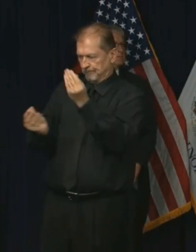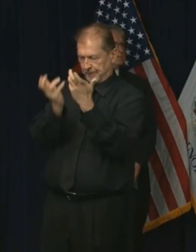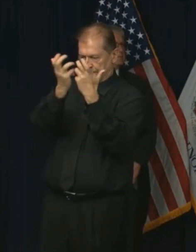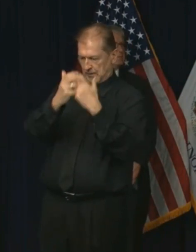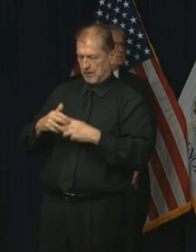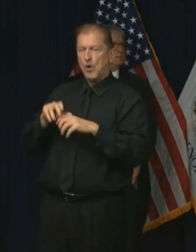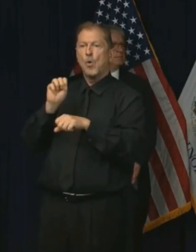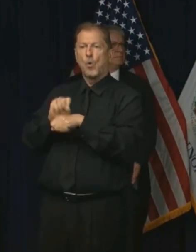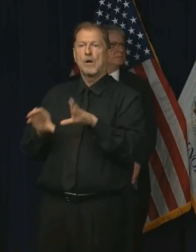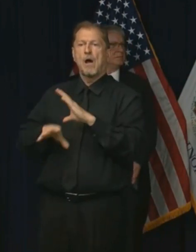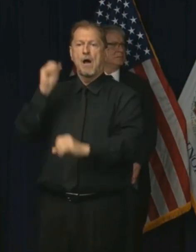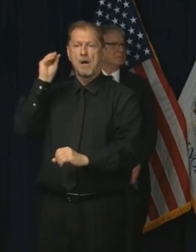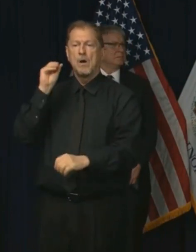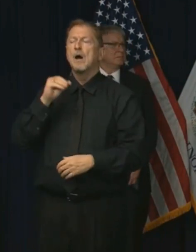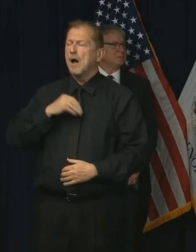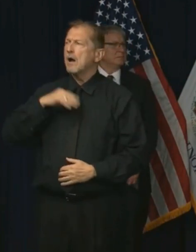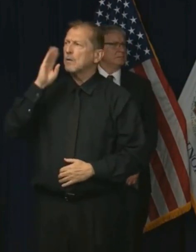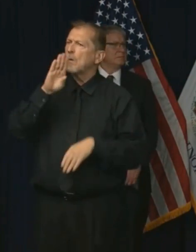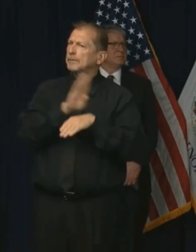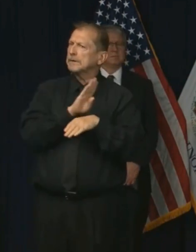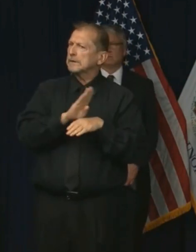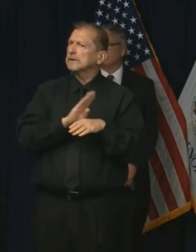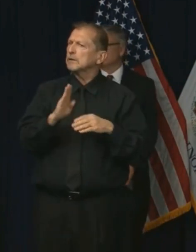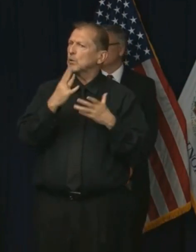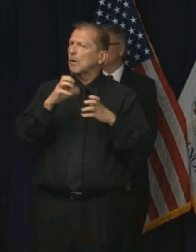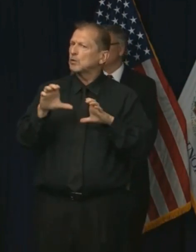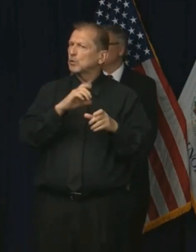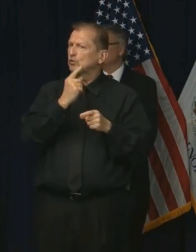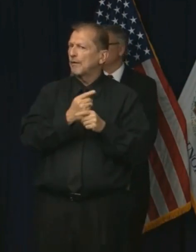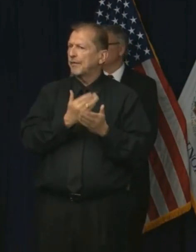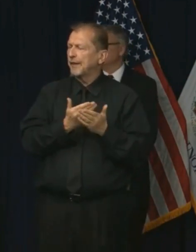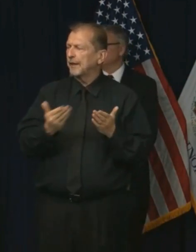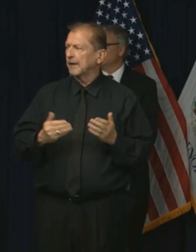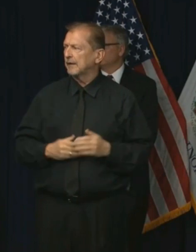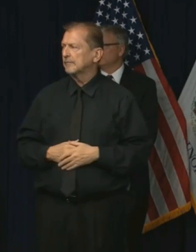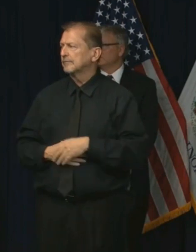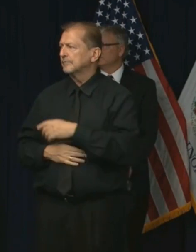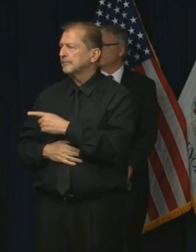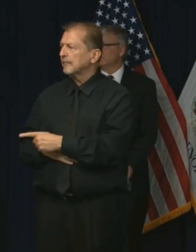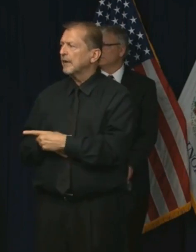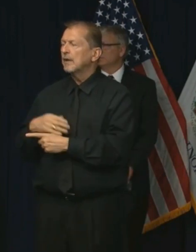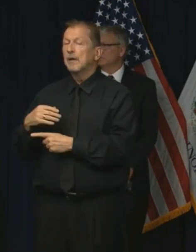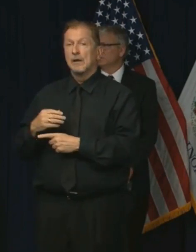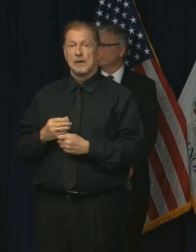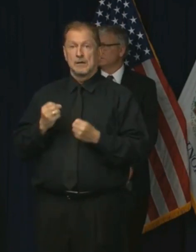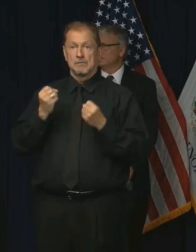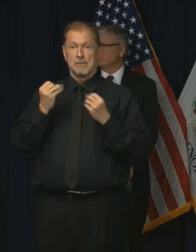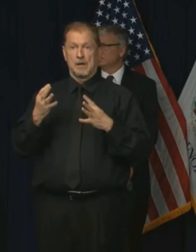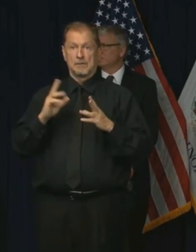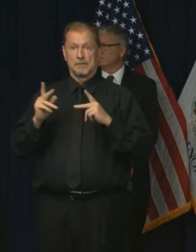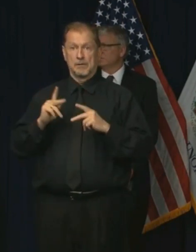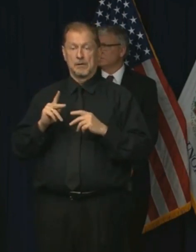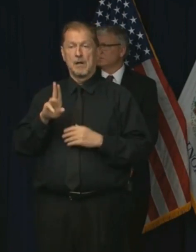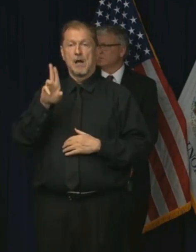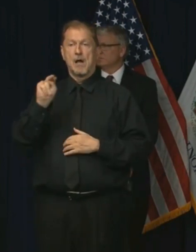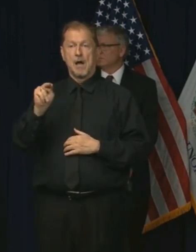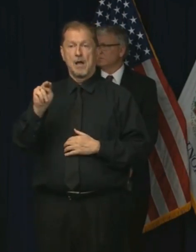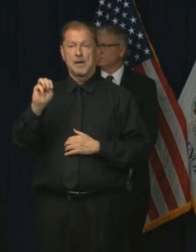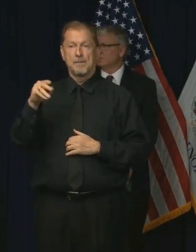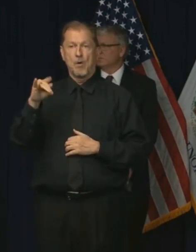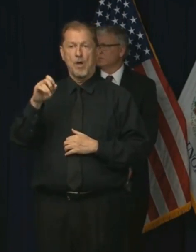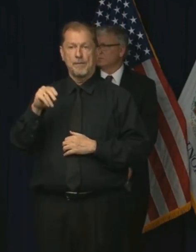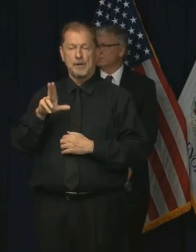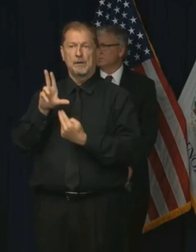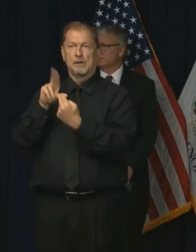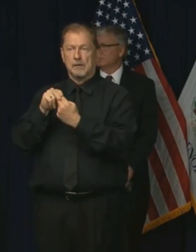hope and believe that these things will get worked out. With the tenfold increase in unemployment claims, does Illinois have enough unemployment savings